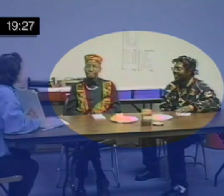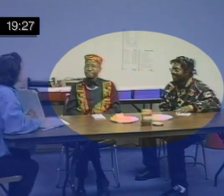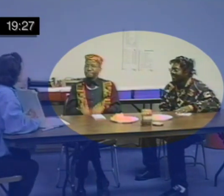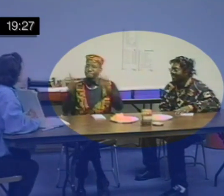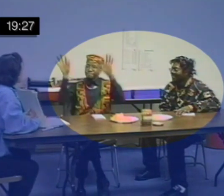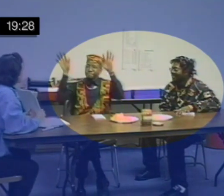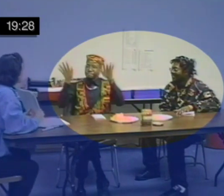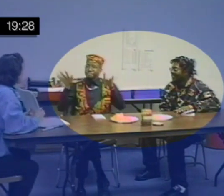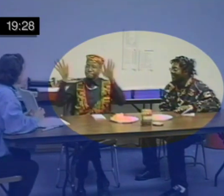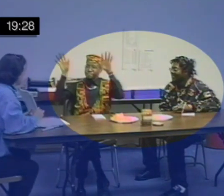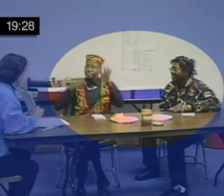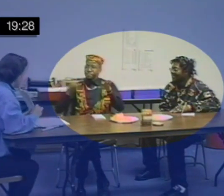he century.